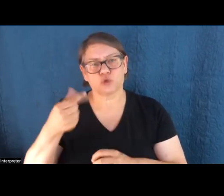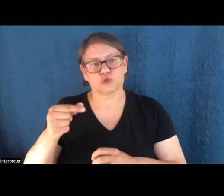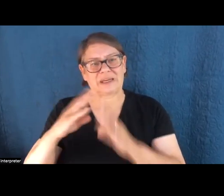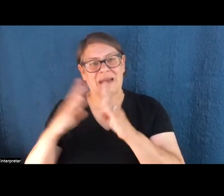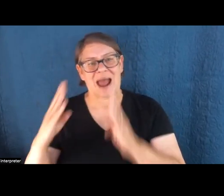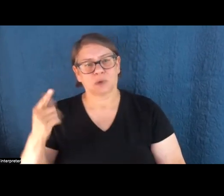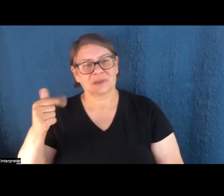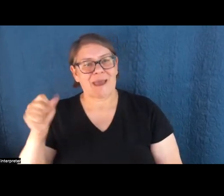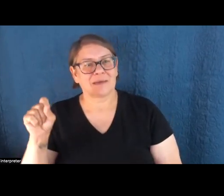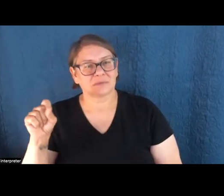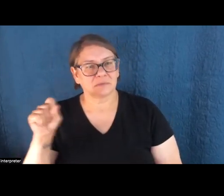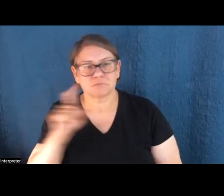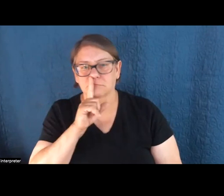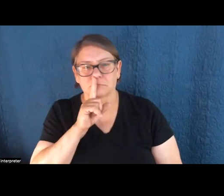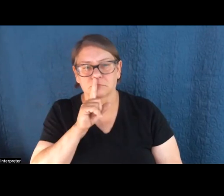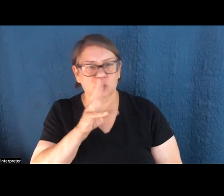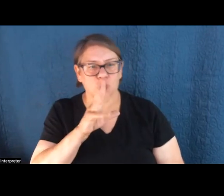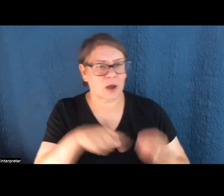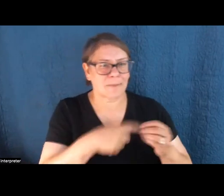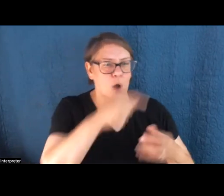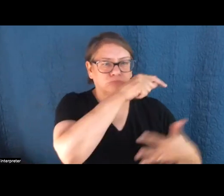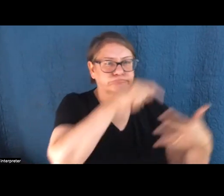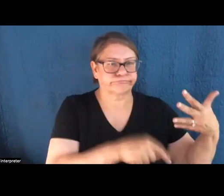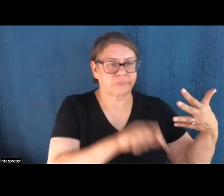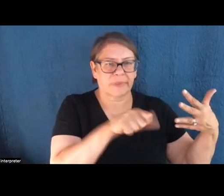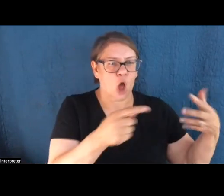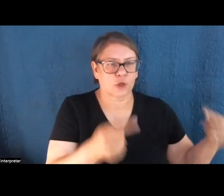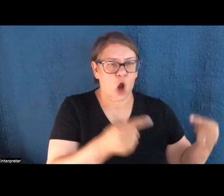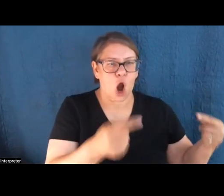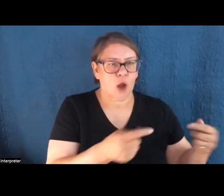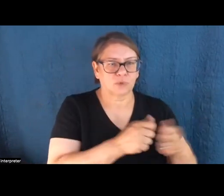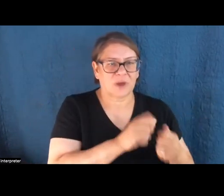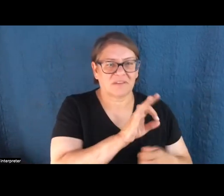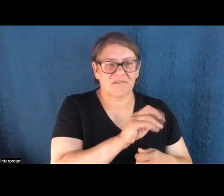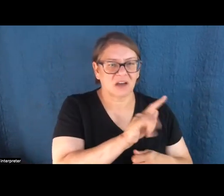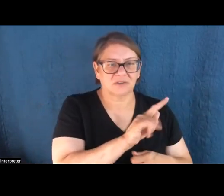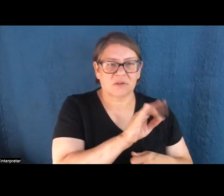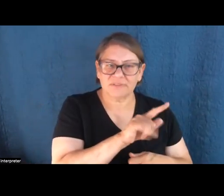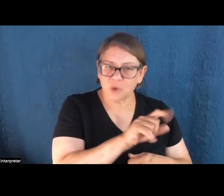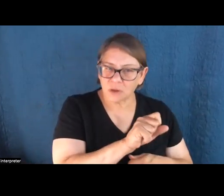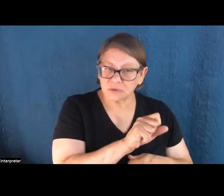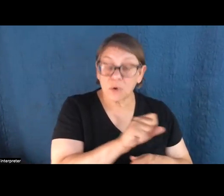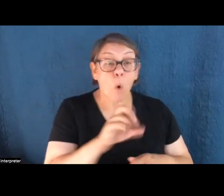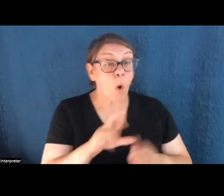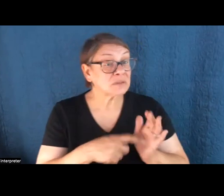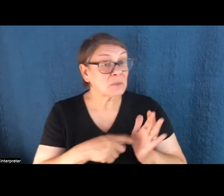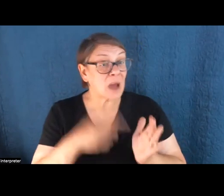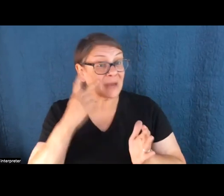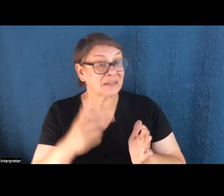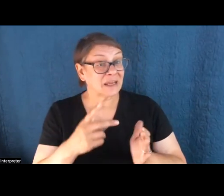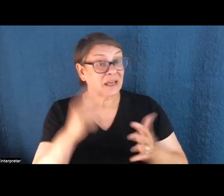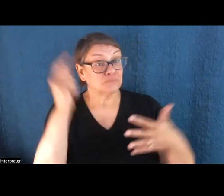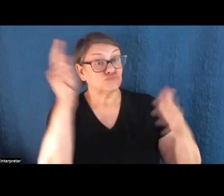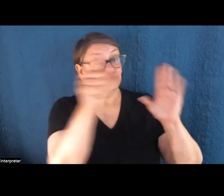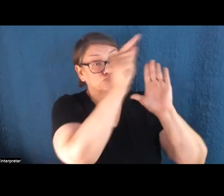and climate impacts, but don't even allude to all of those other harms from fossil fuels. And on the flip side, I'll see pieces about all of those other harms that